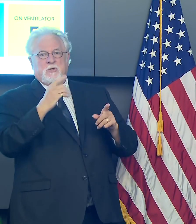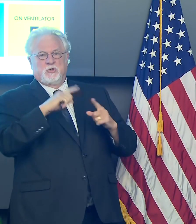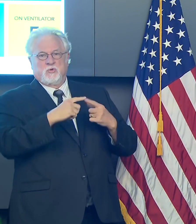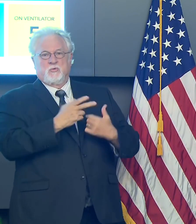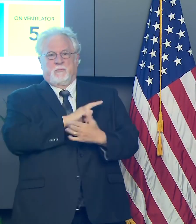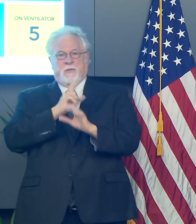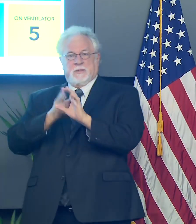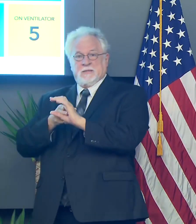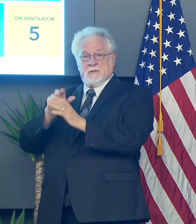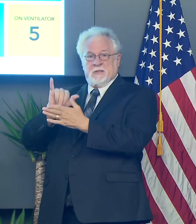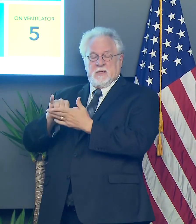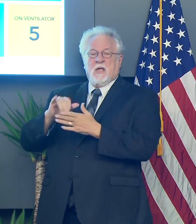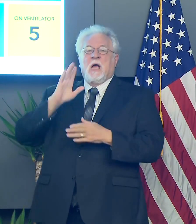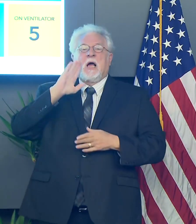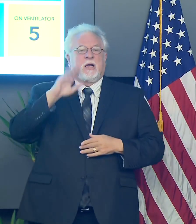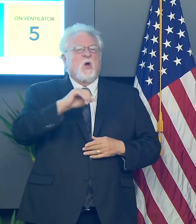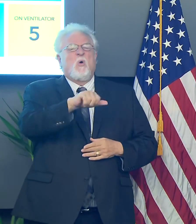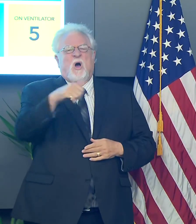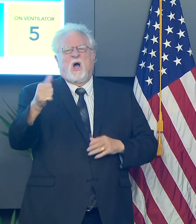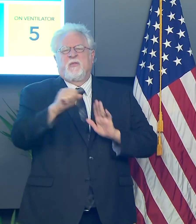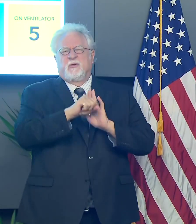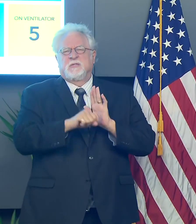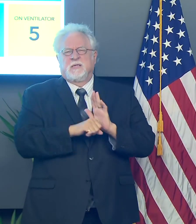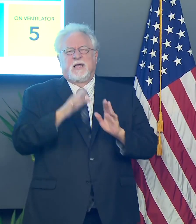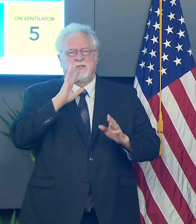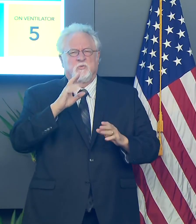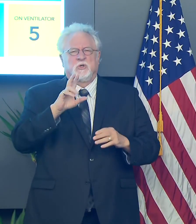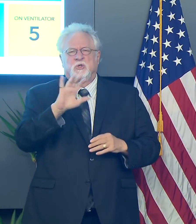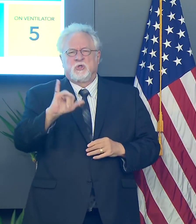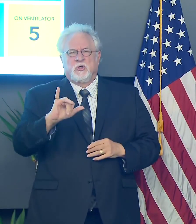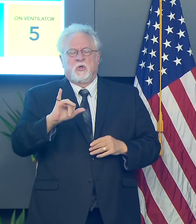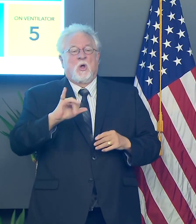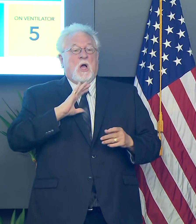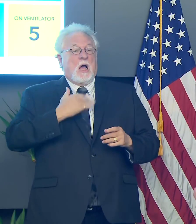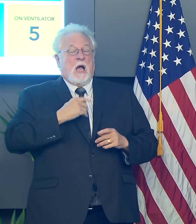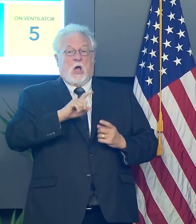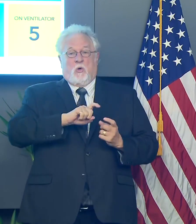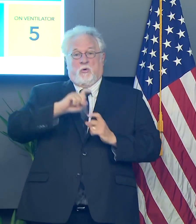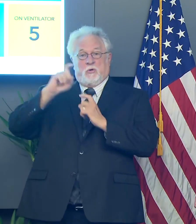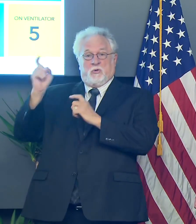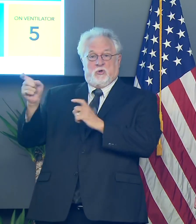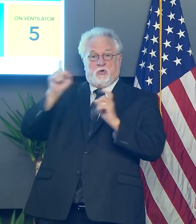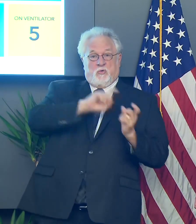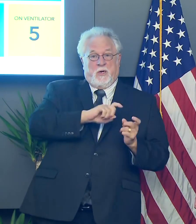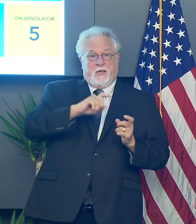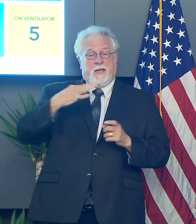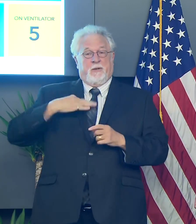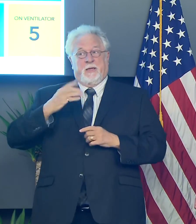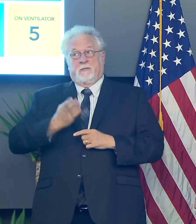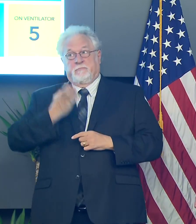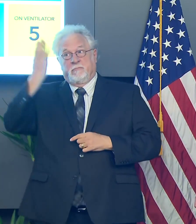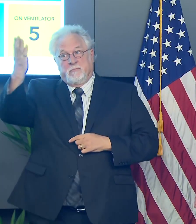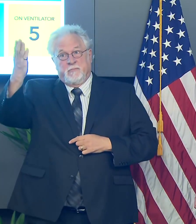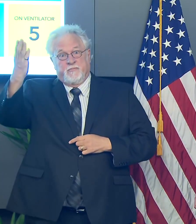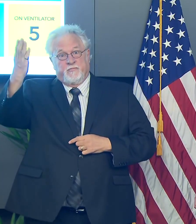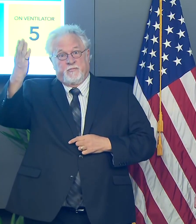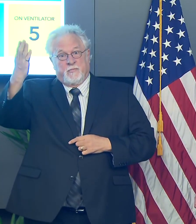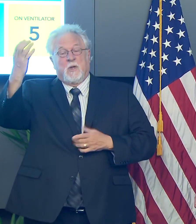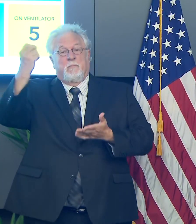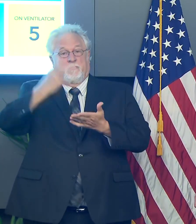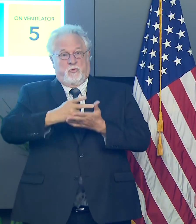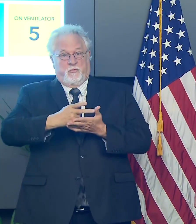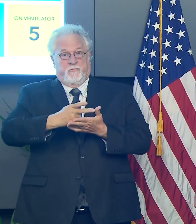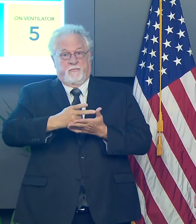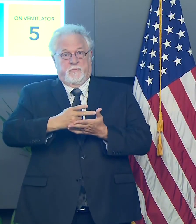participate in this and I know there'll be other states coming online. Our grant application, uh, that we submitted through FEMA, was